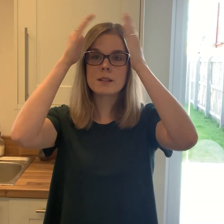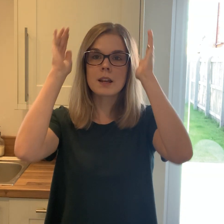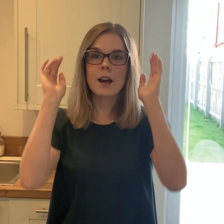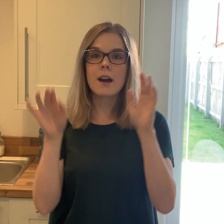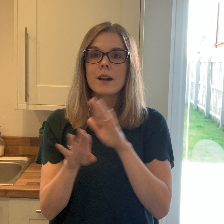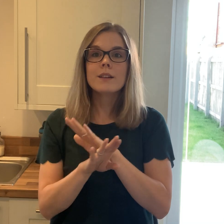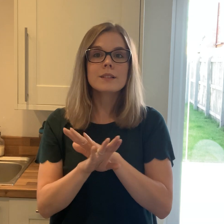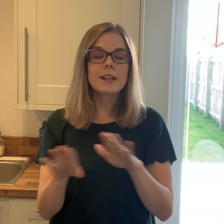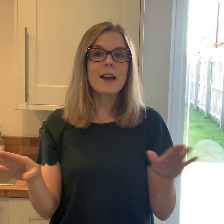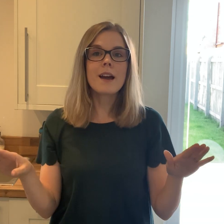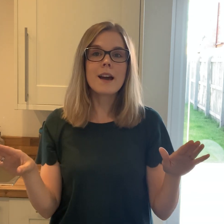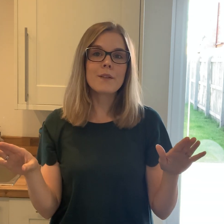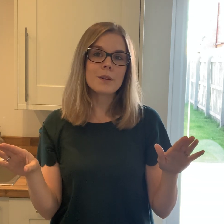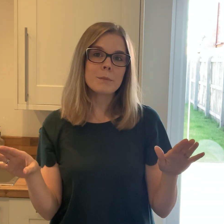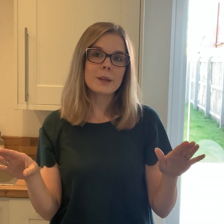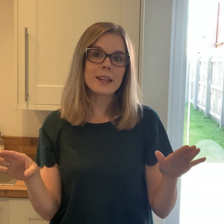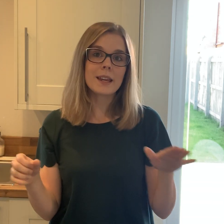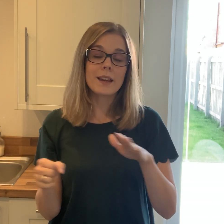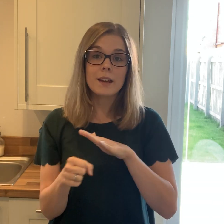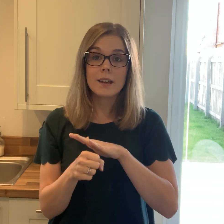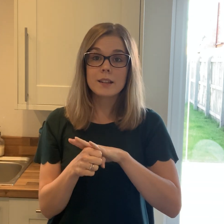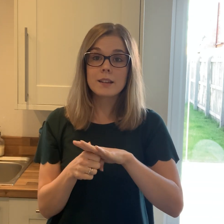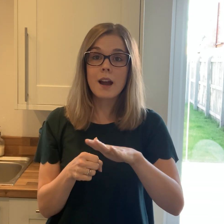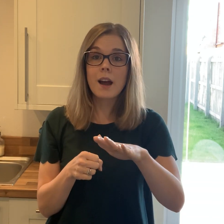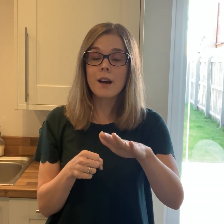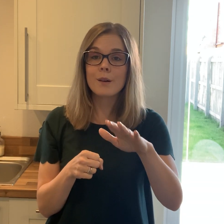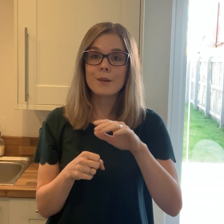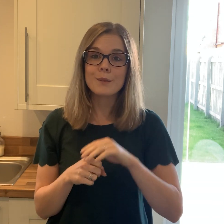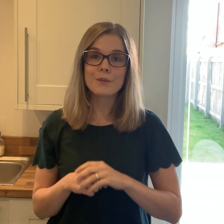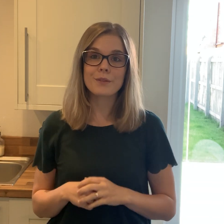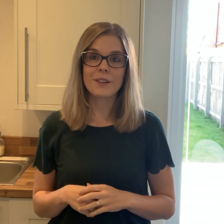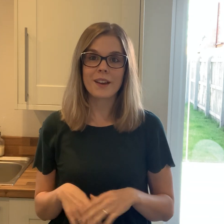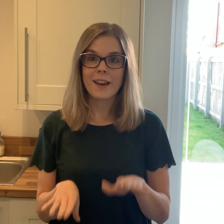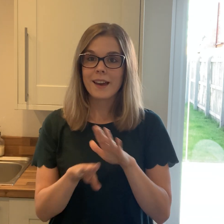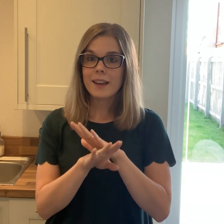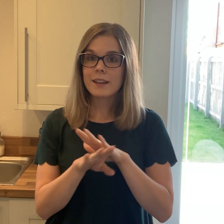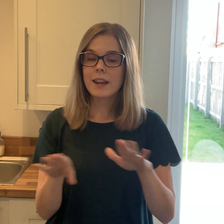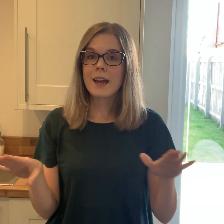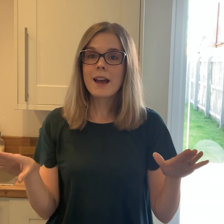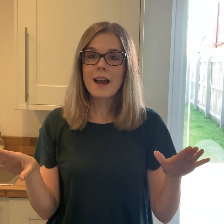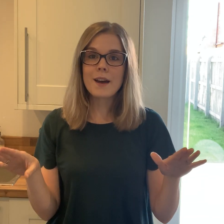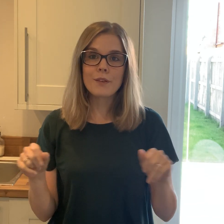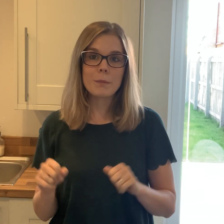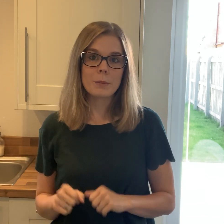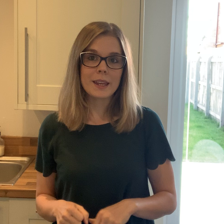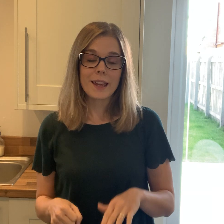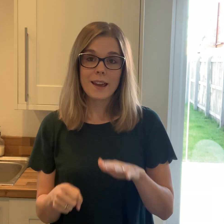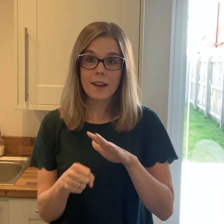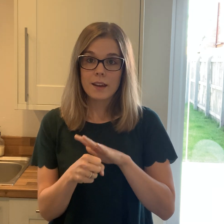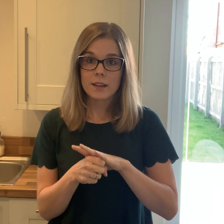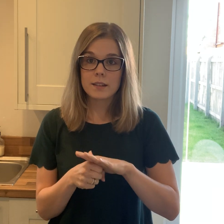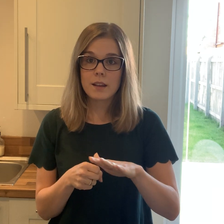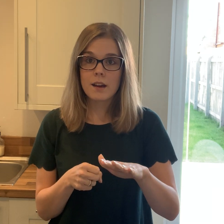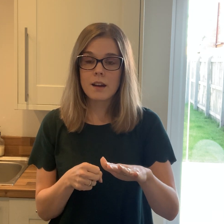sky Will never be enough Never be enough